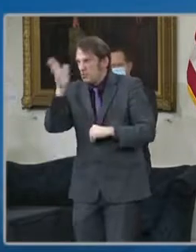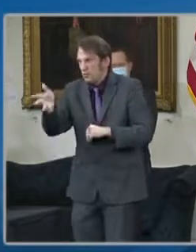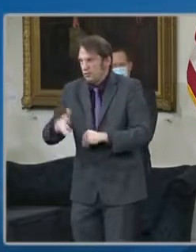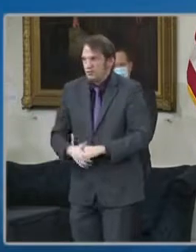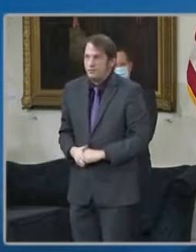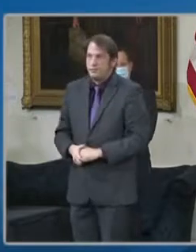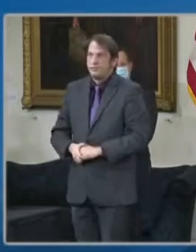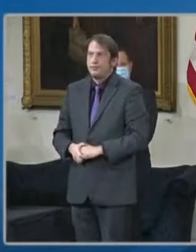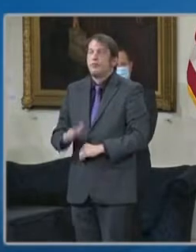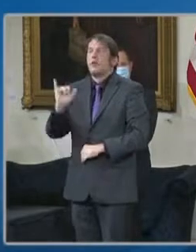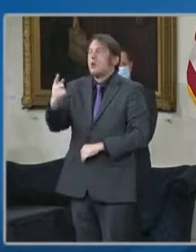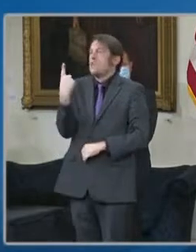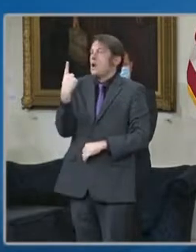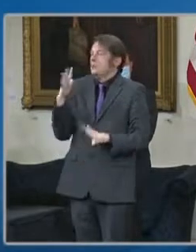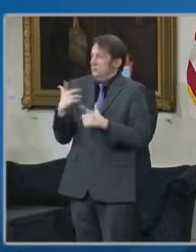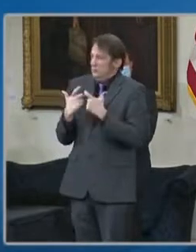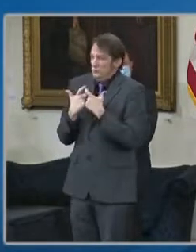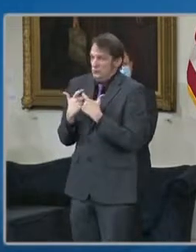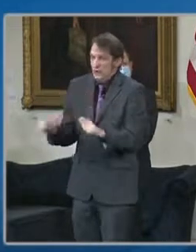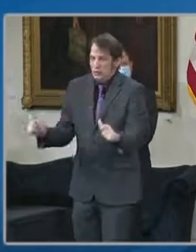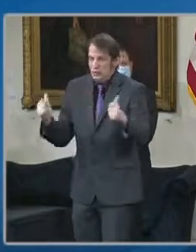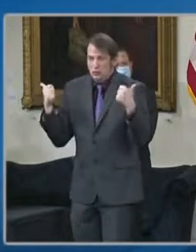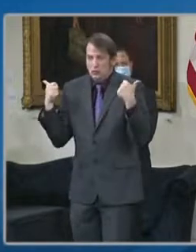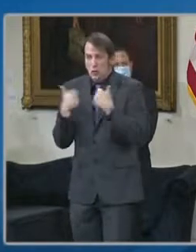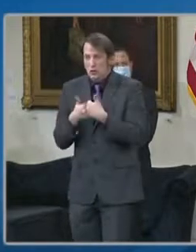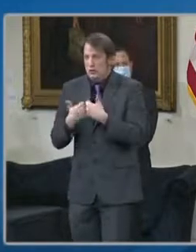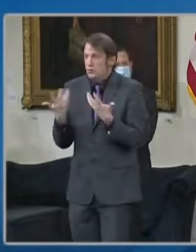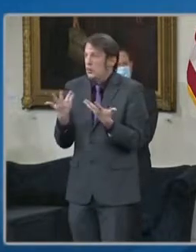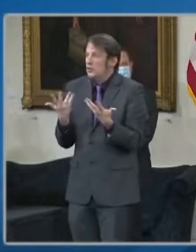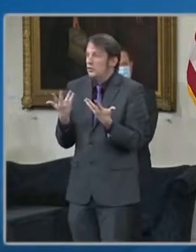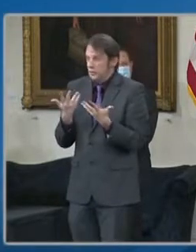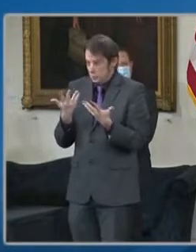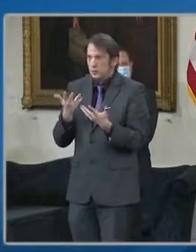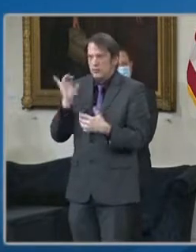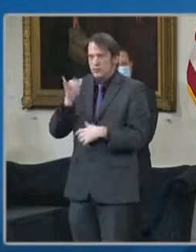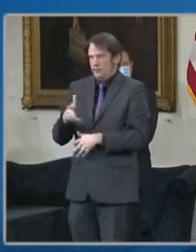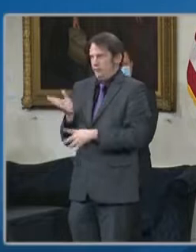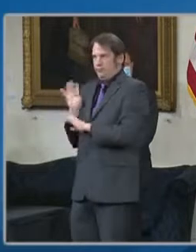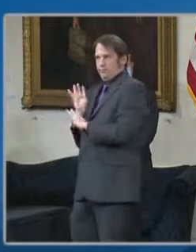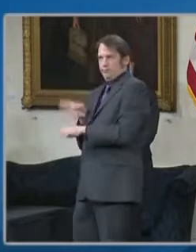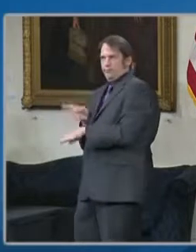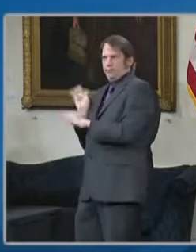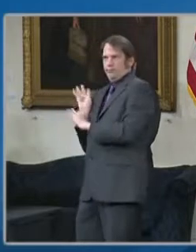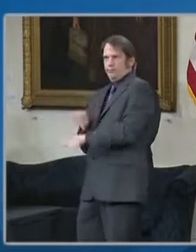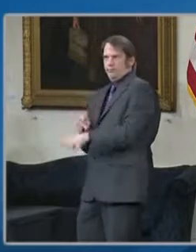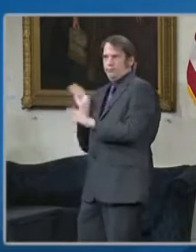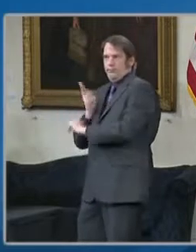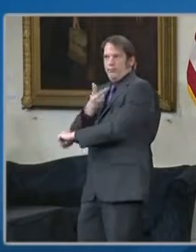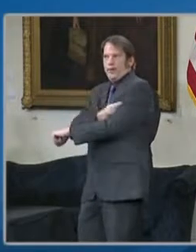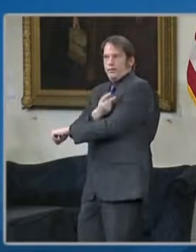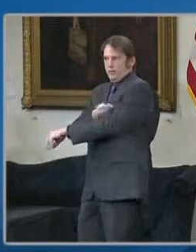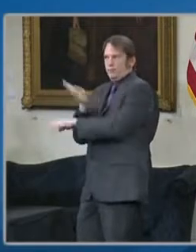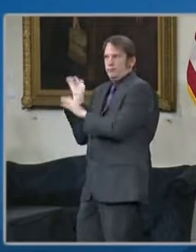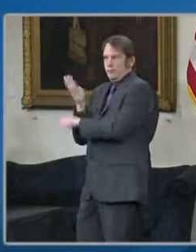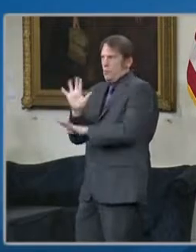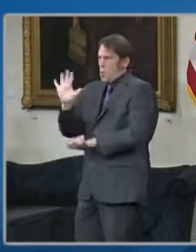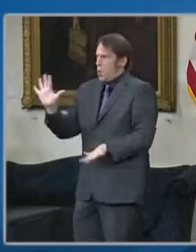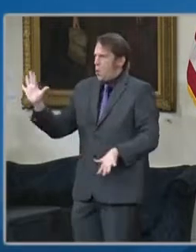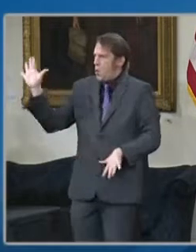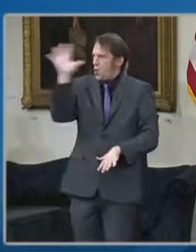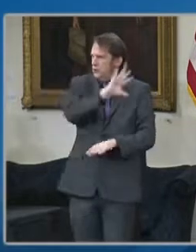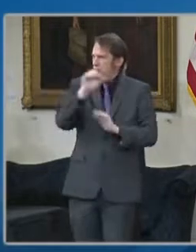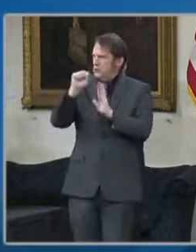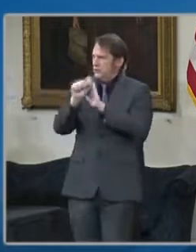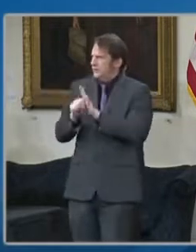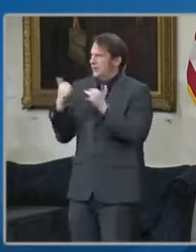we're faced with continues to be supply. That's what all states are currently receiving a limited supply